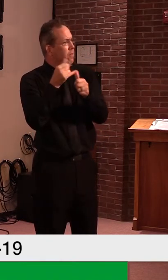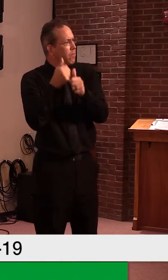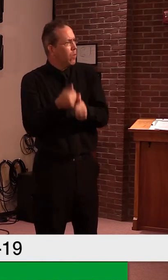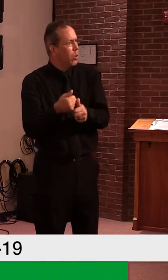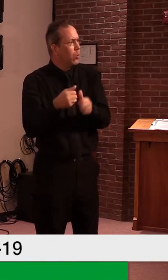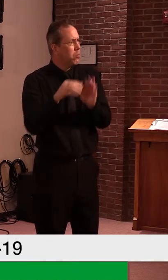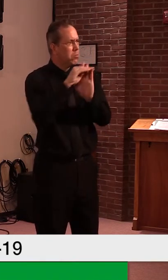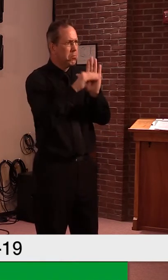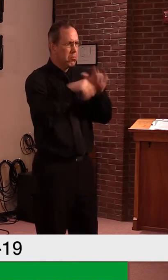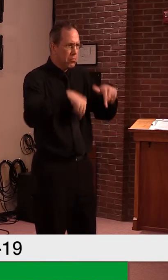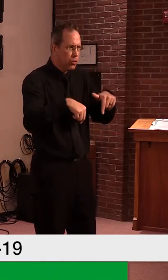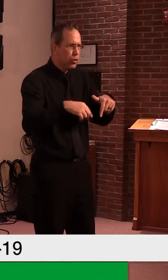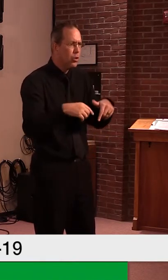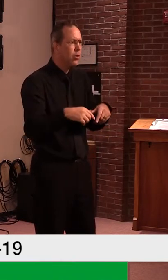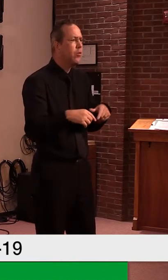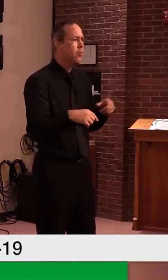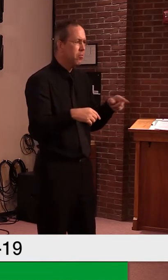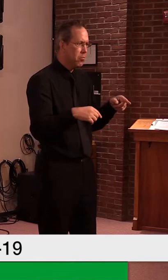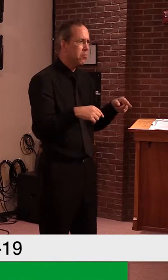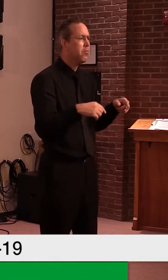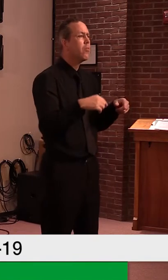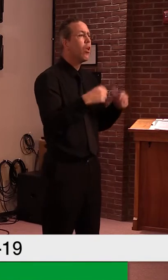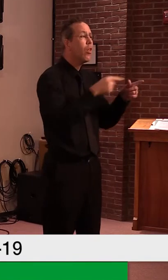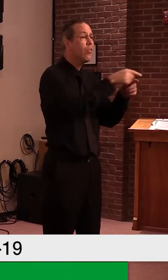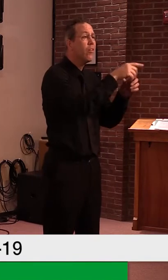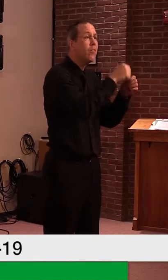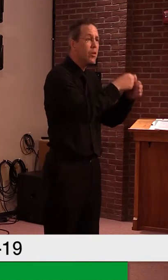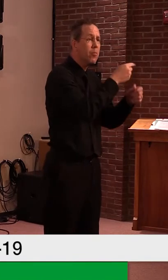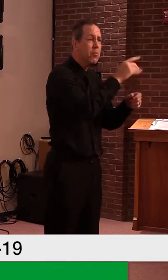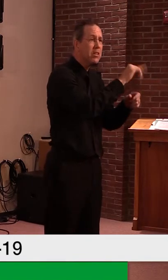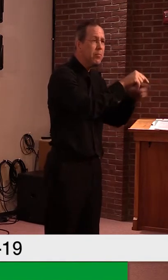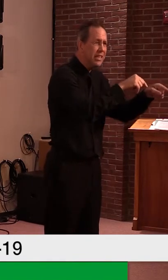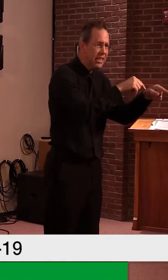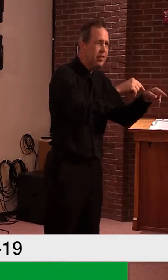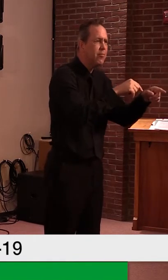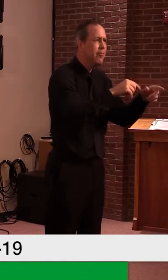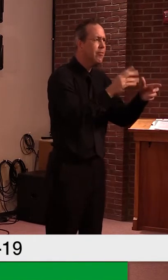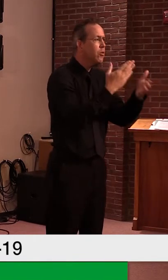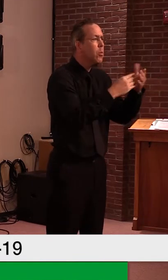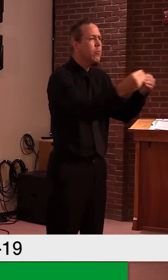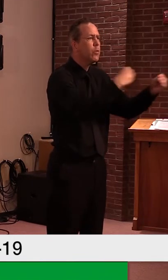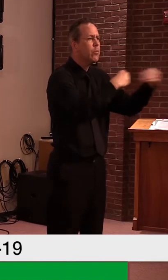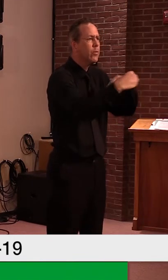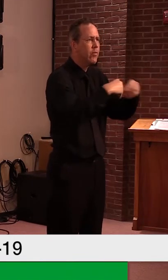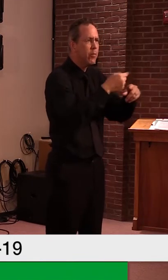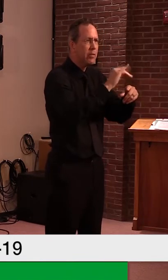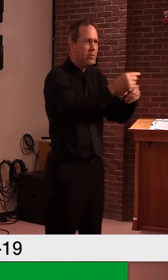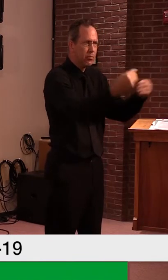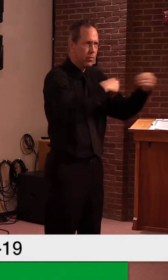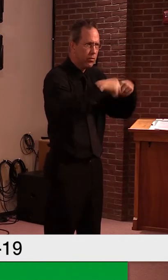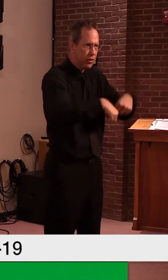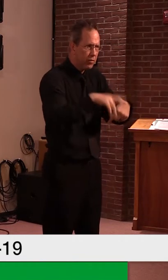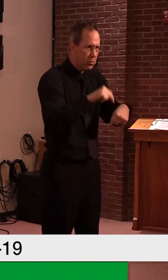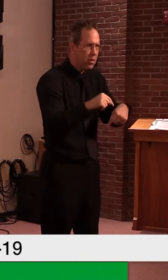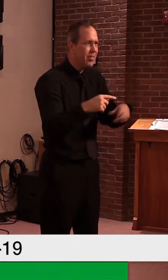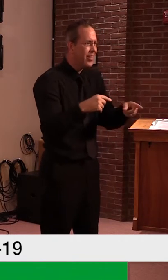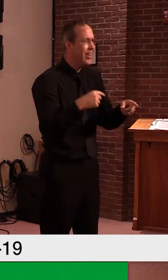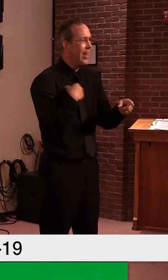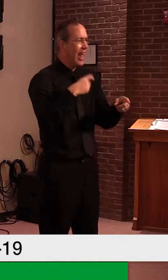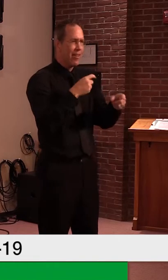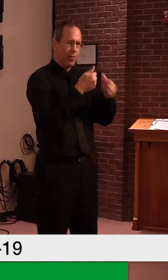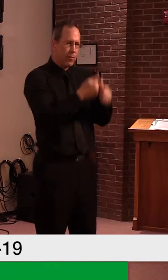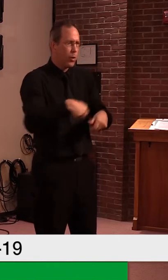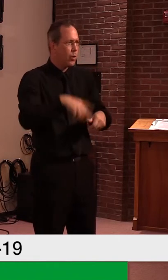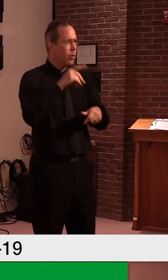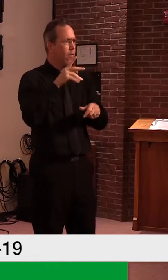200, approximately 219 Vermont inmates or approximately 14% of all inmates. Um, they need to come under the Vermont